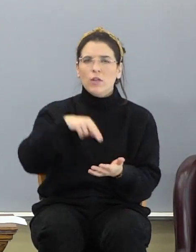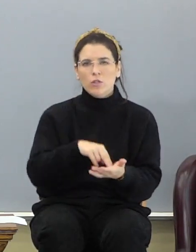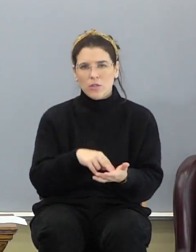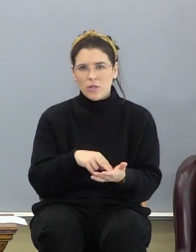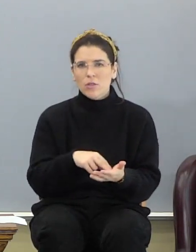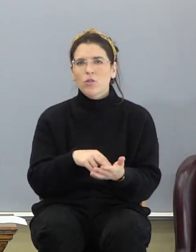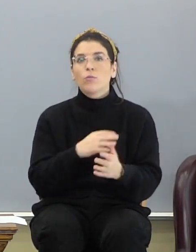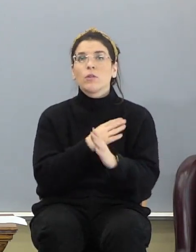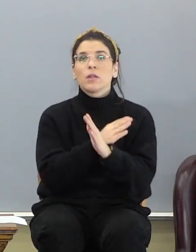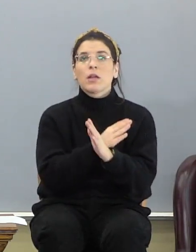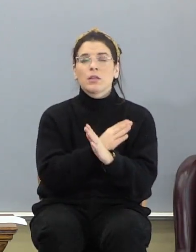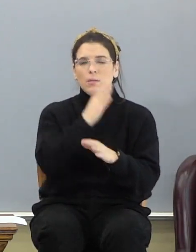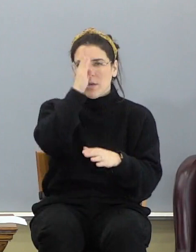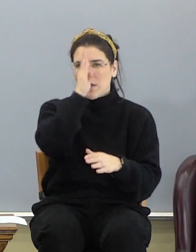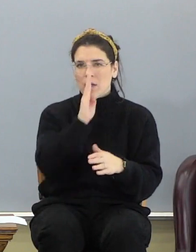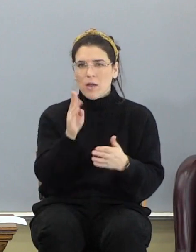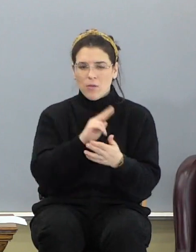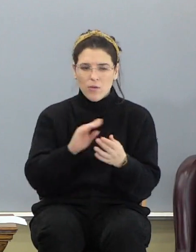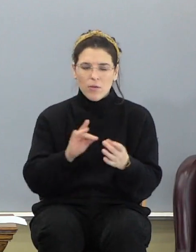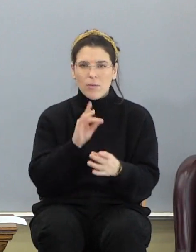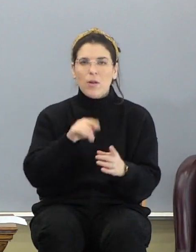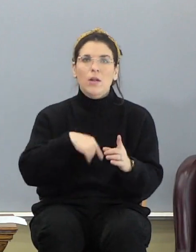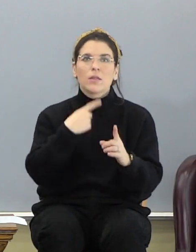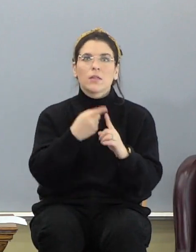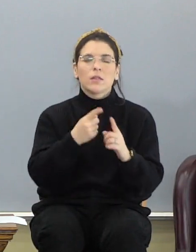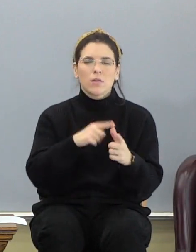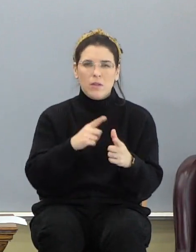So you're protected by God the Holy Spirit until then.